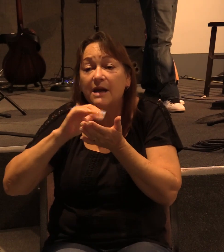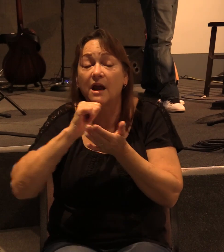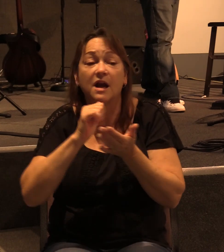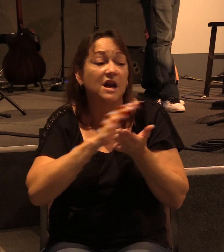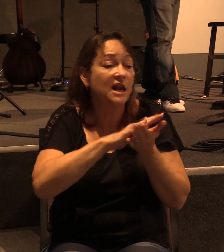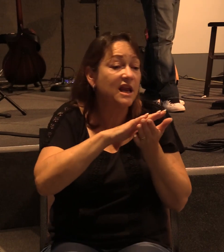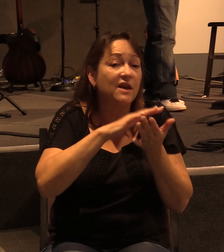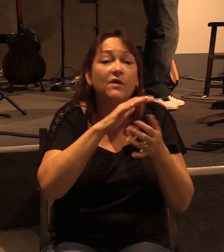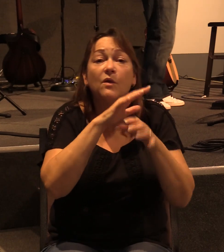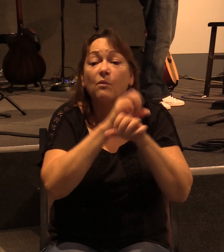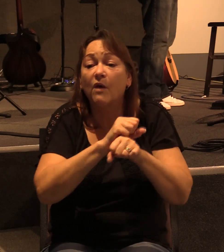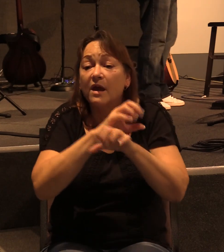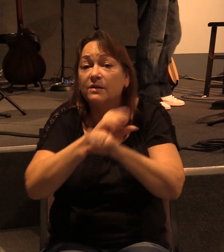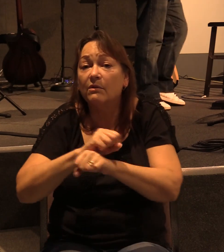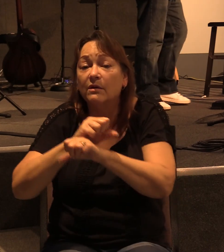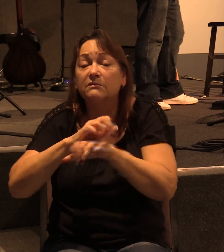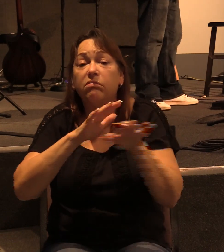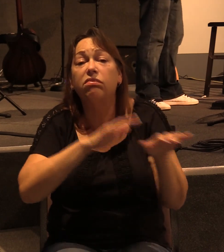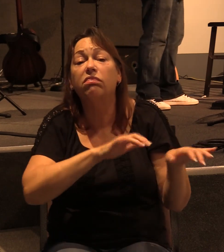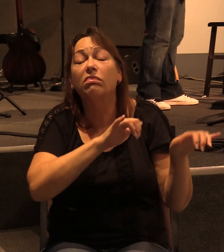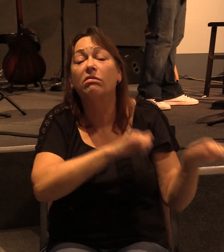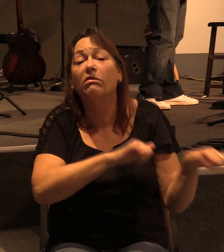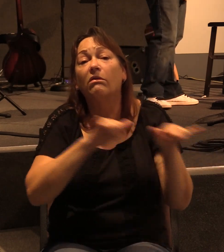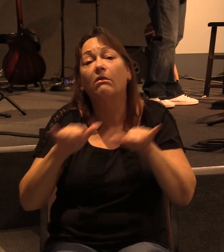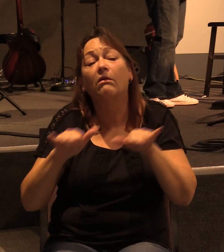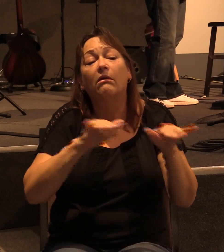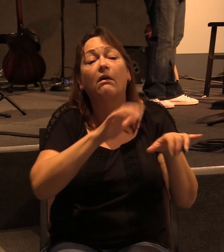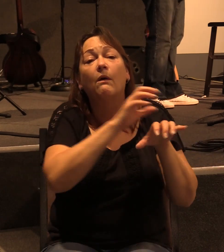Unclean. The rituals. All of it. Okay?